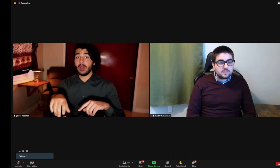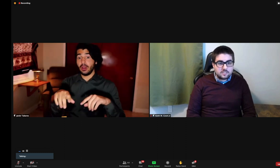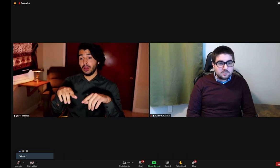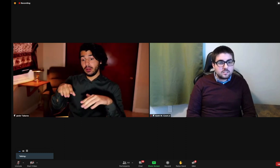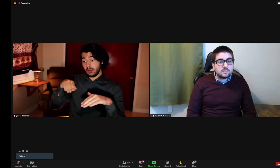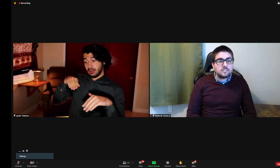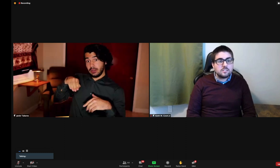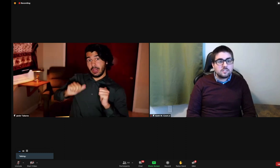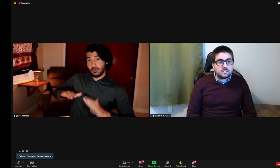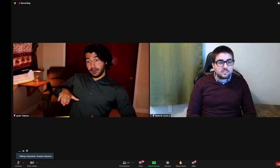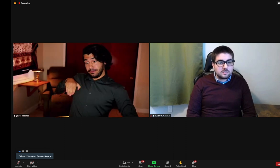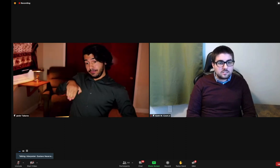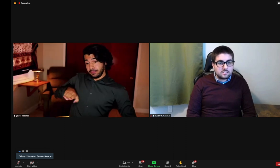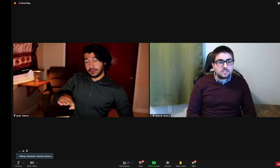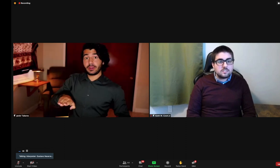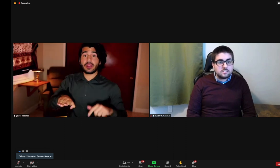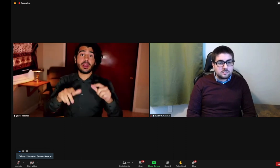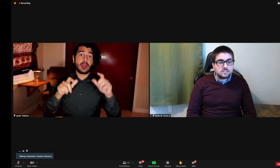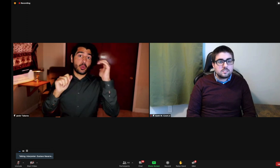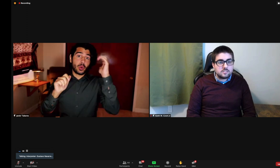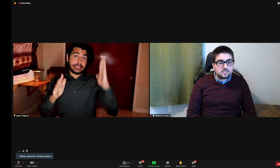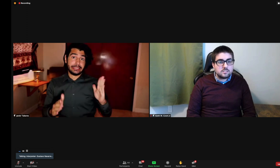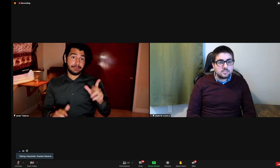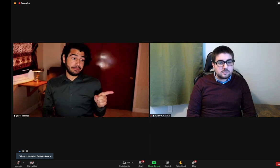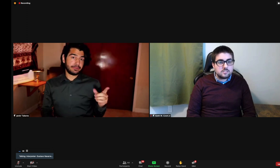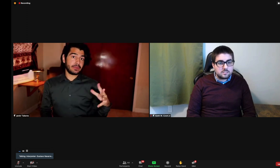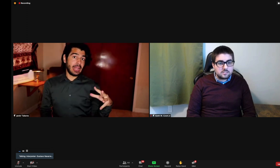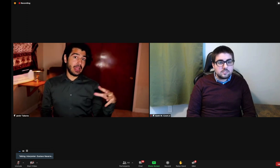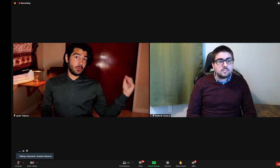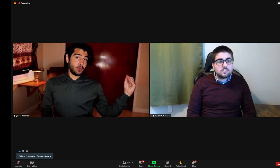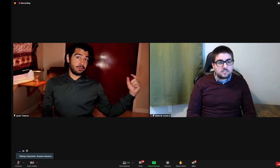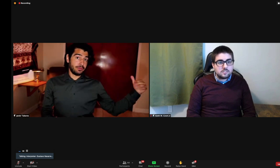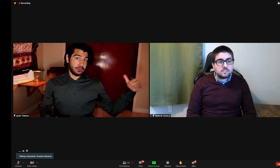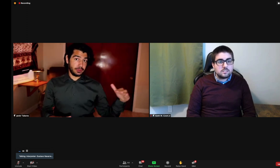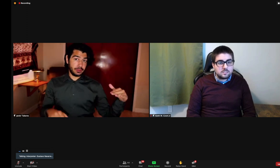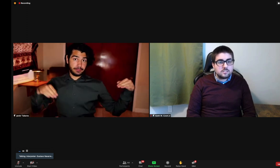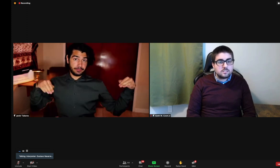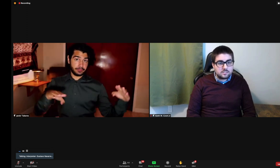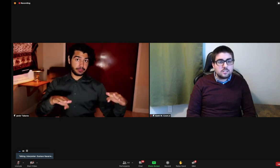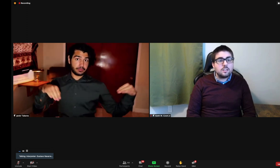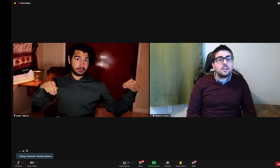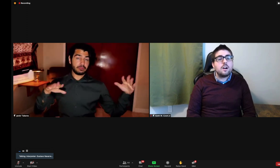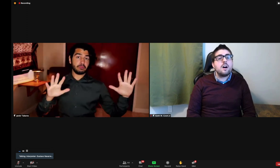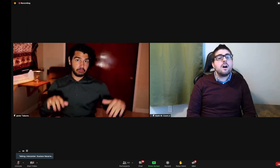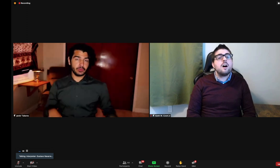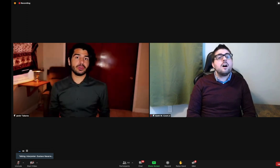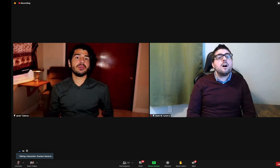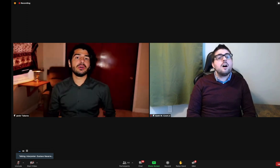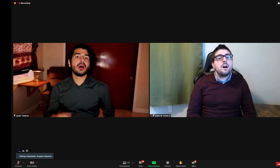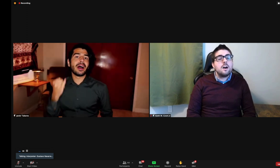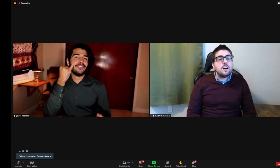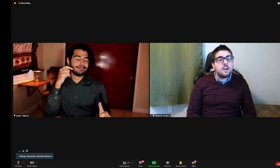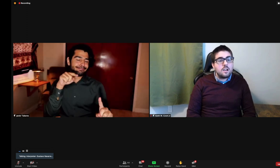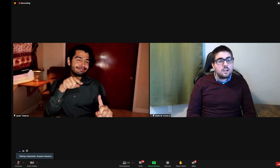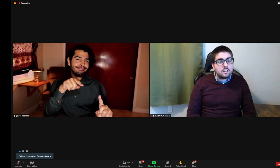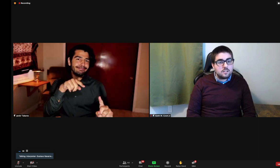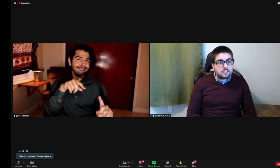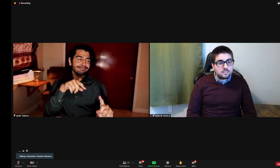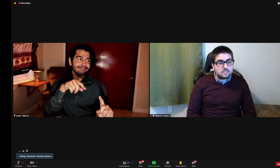Often, if there was a break, or if we needed to leave the room, there was an entrance for the talent and an entrance for the